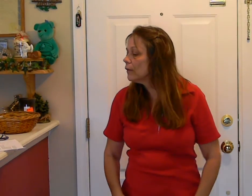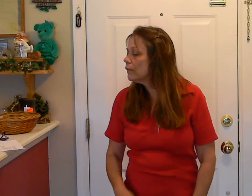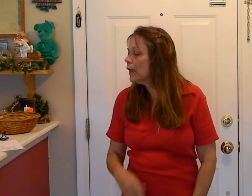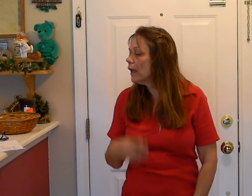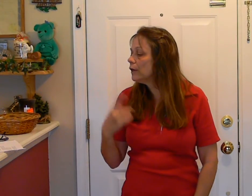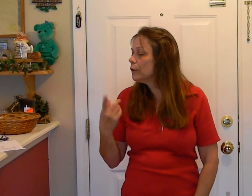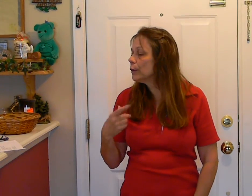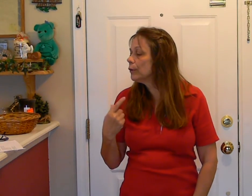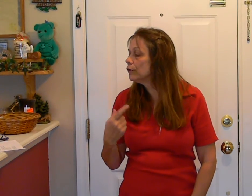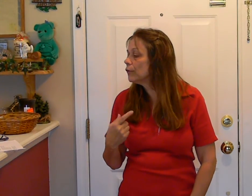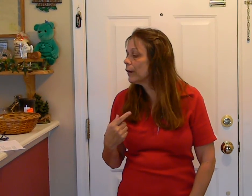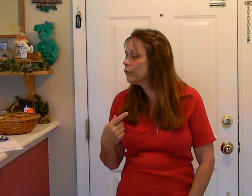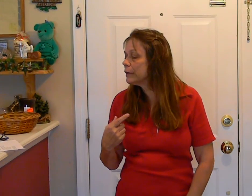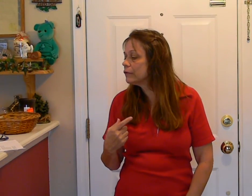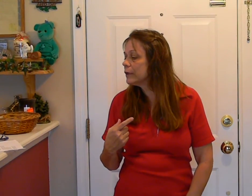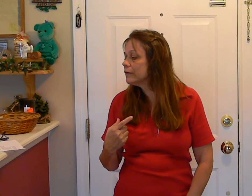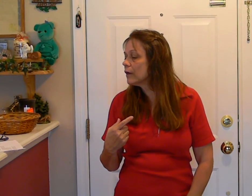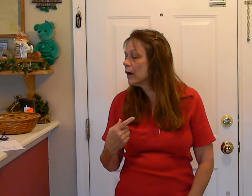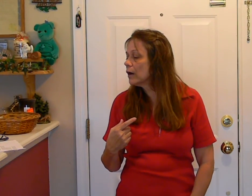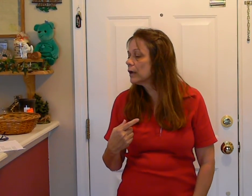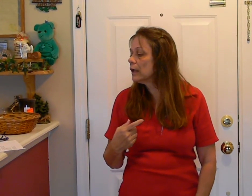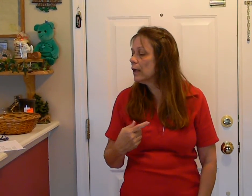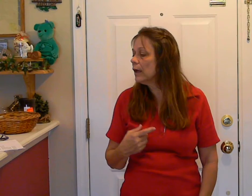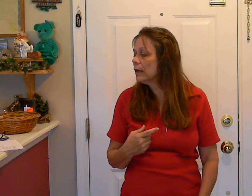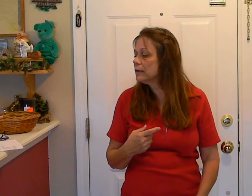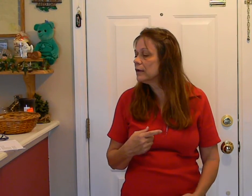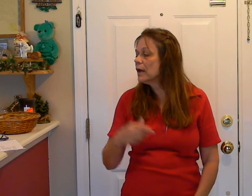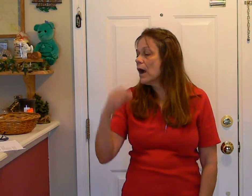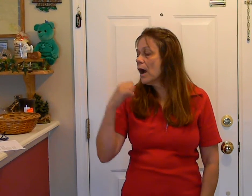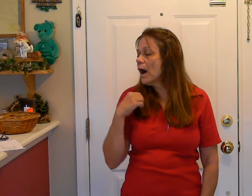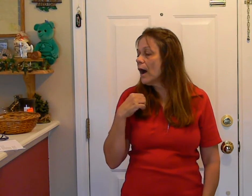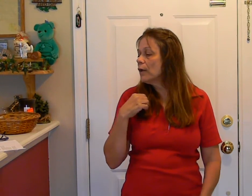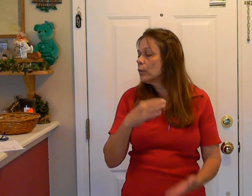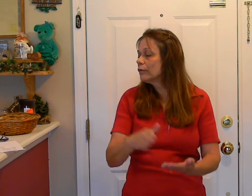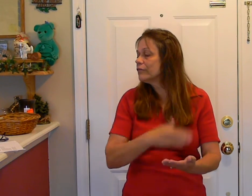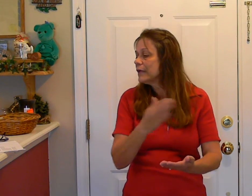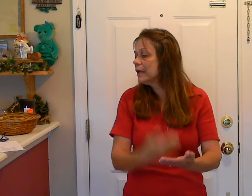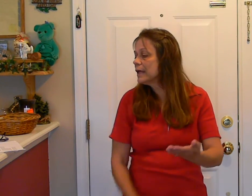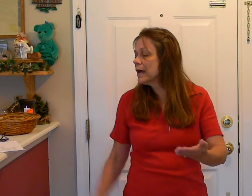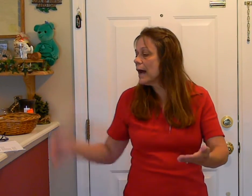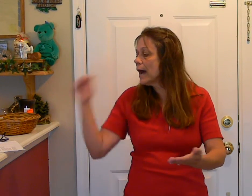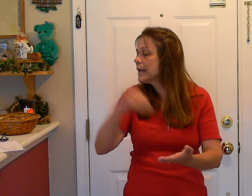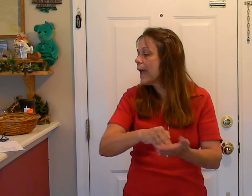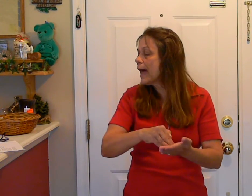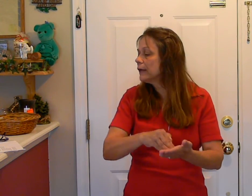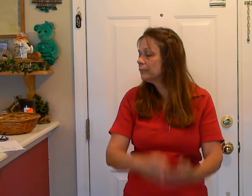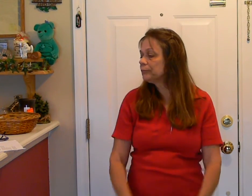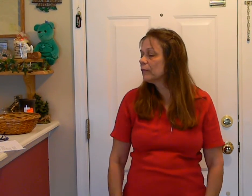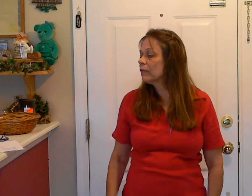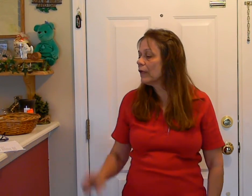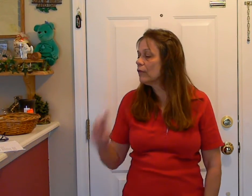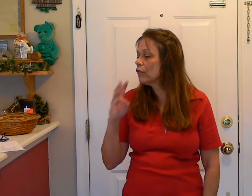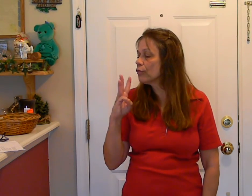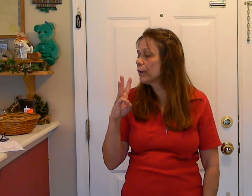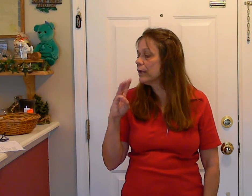Then you are beautiful, my sweet, sweet song. And I will sing again. Then the three,